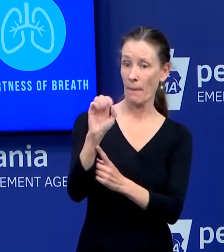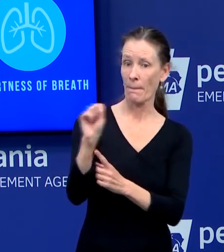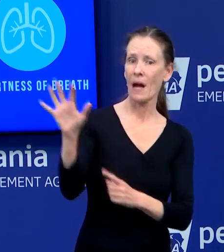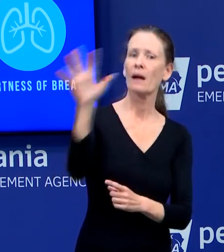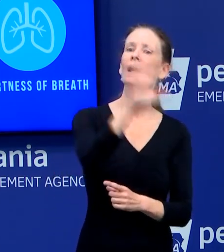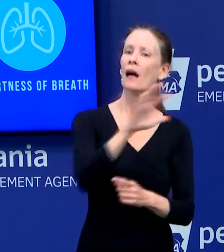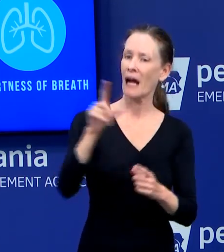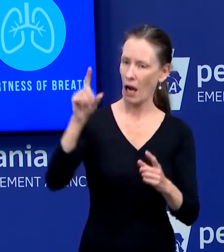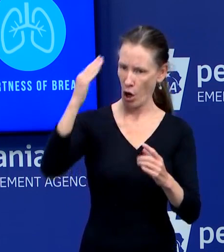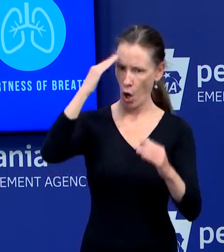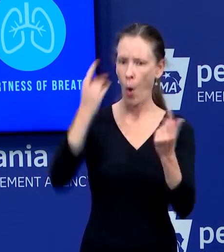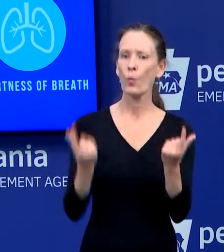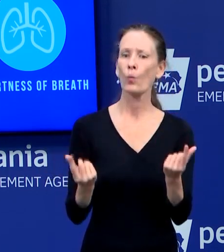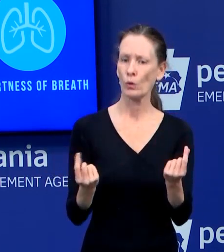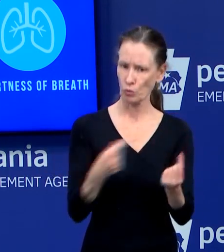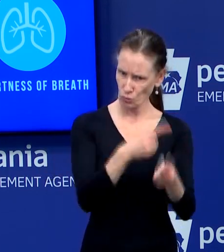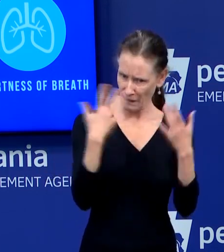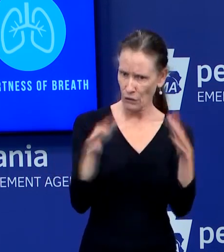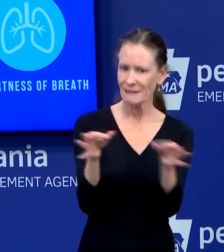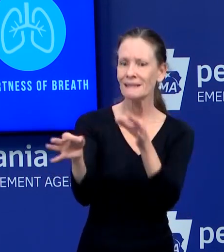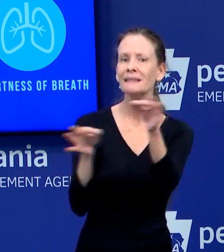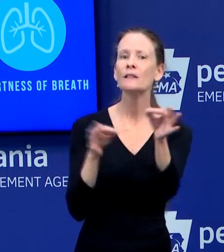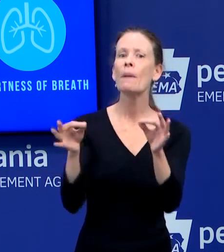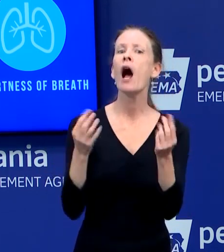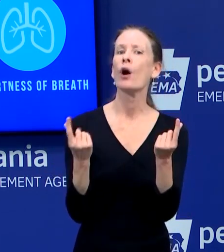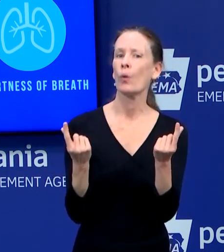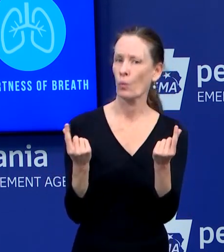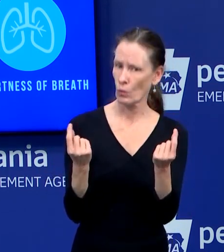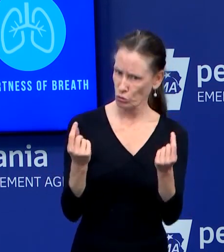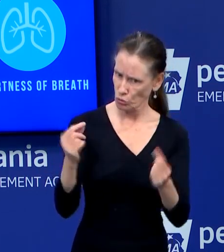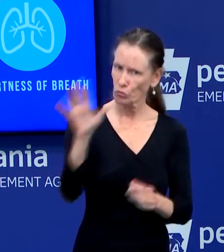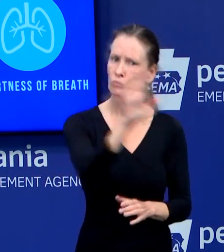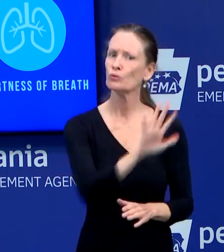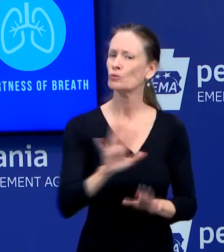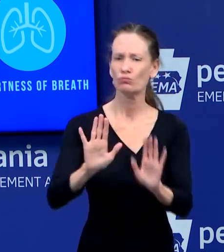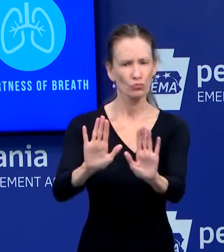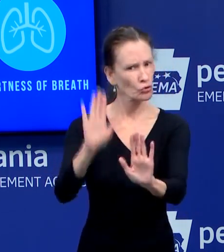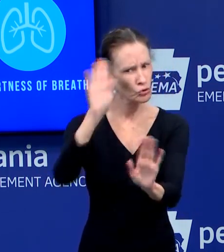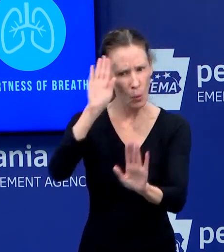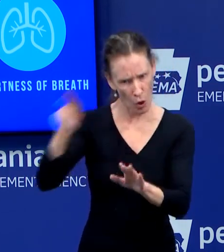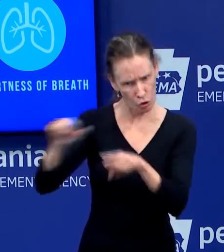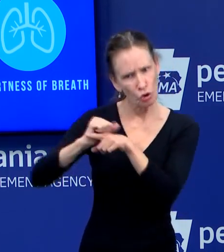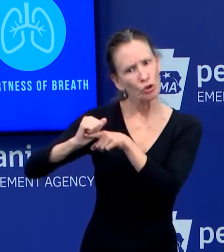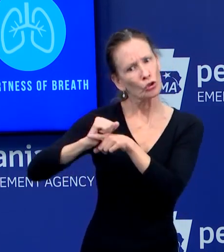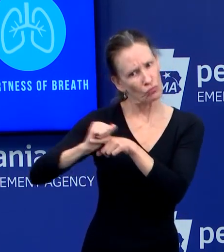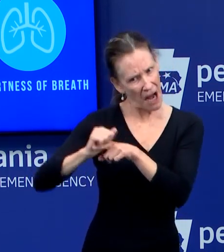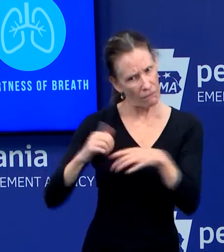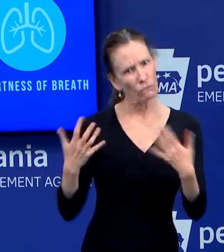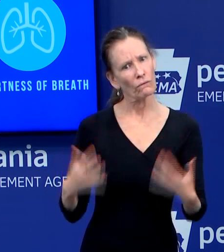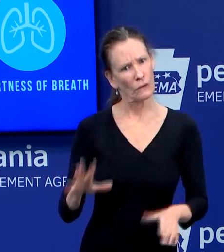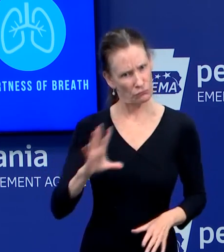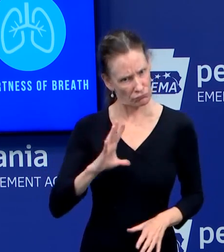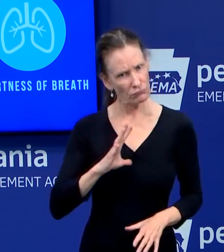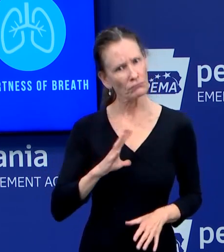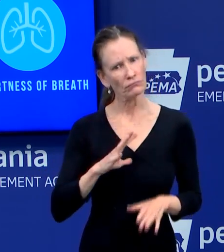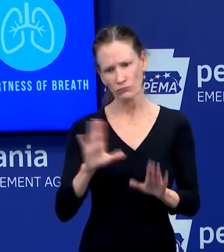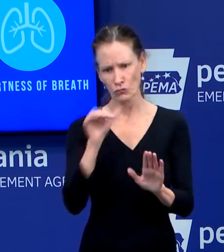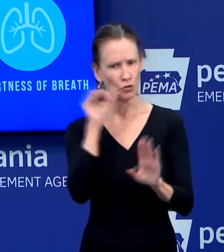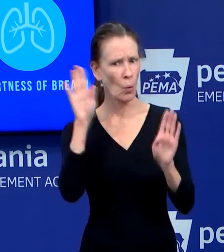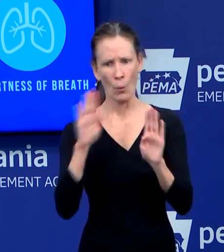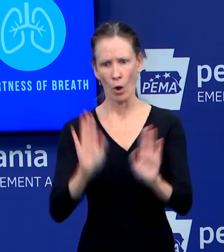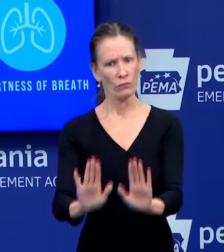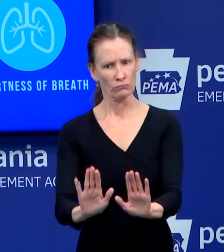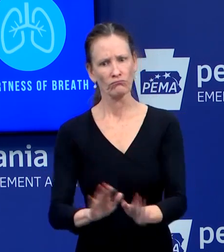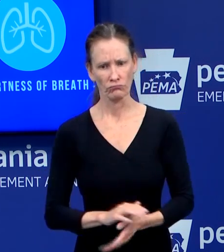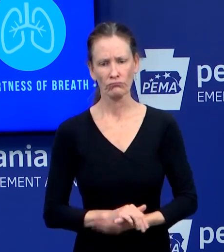providers are trained to utilize all sorts of personal protective equipment when responding to calls. And I'm making sure municipalities that are under